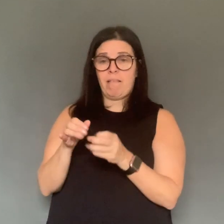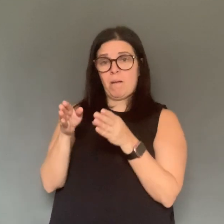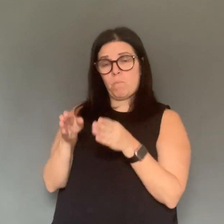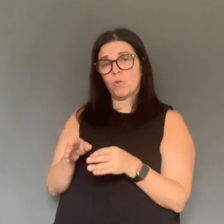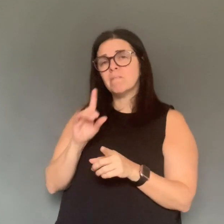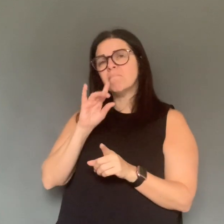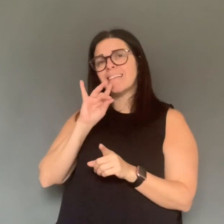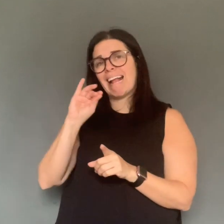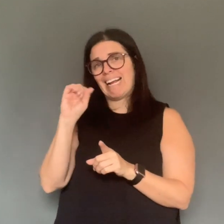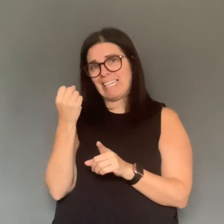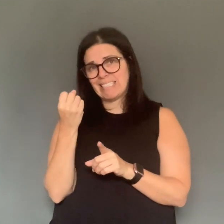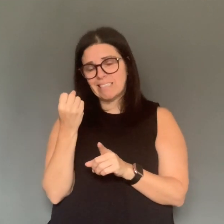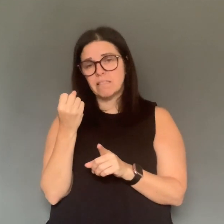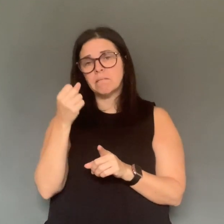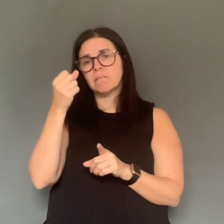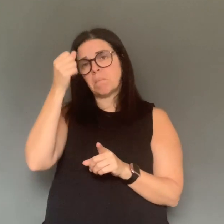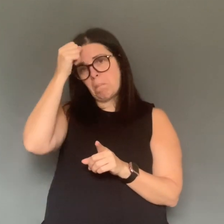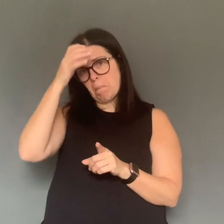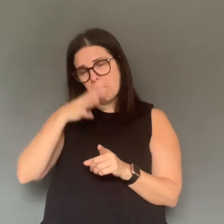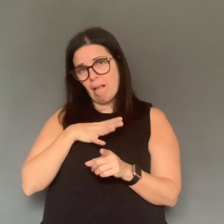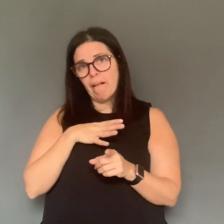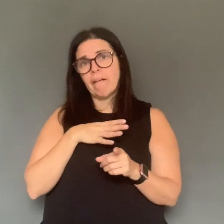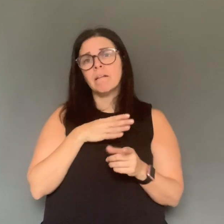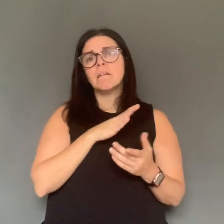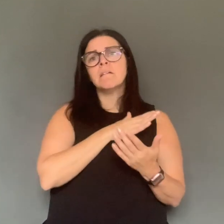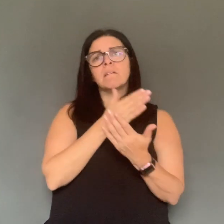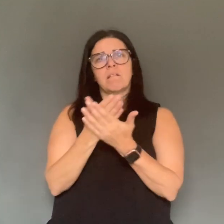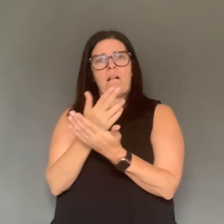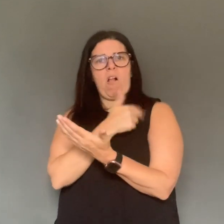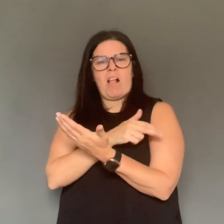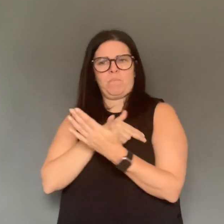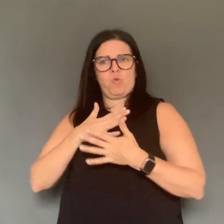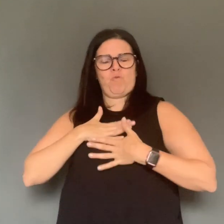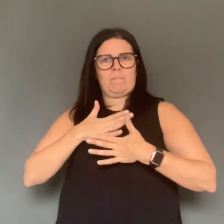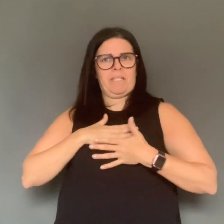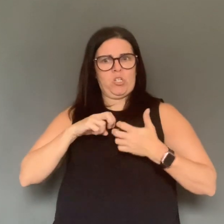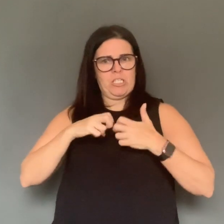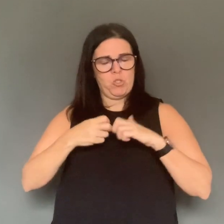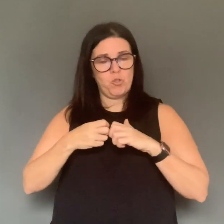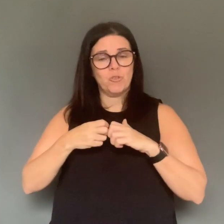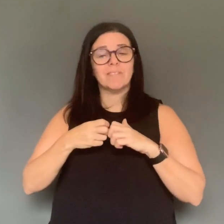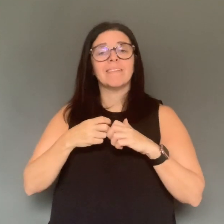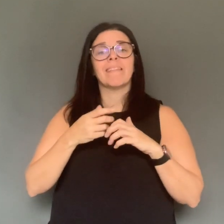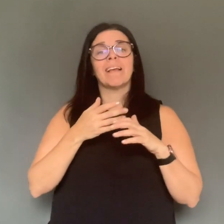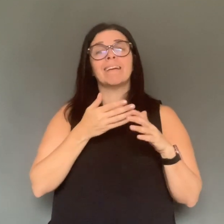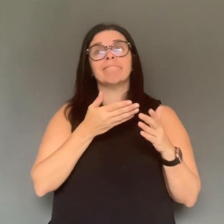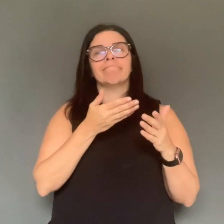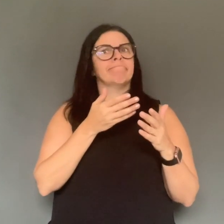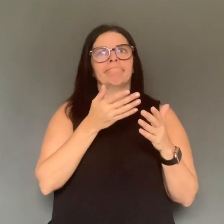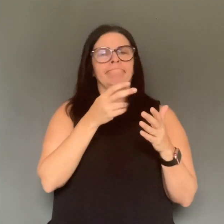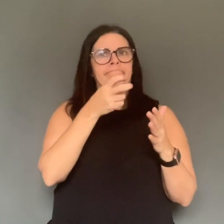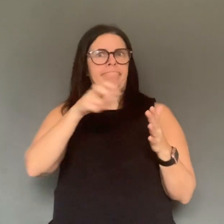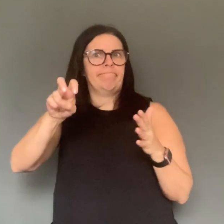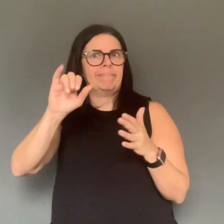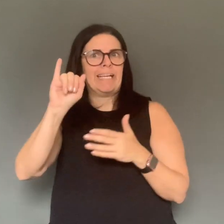ICU where he died last night. The deceased traveled to Michigan before developing symptoms.